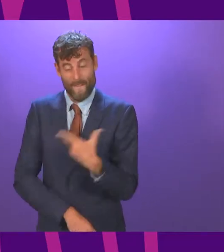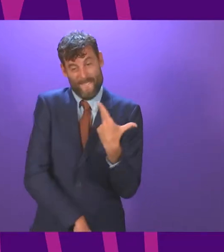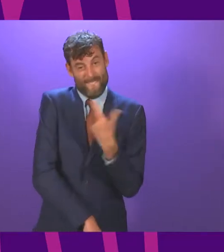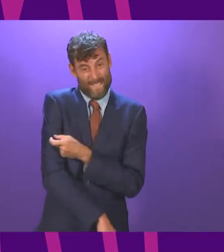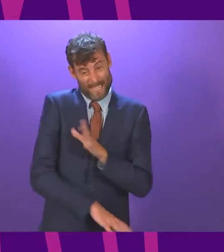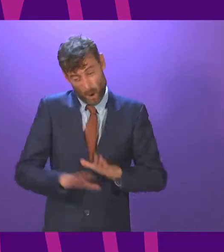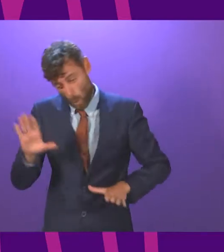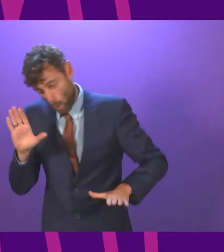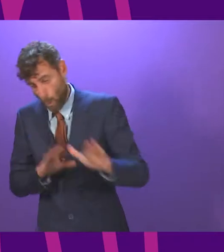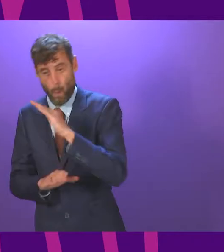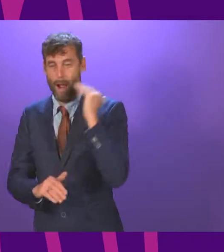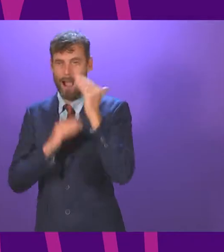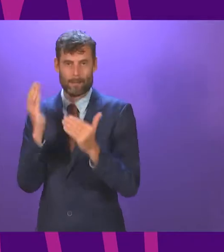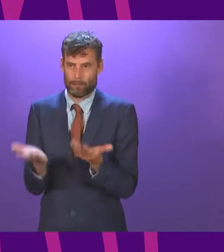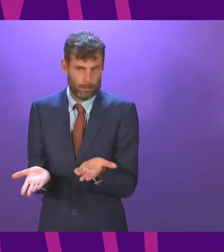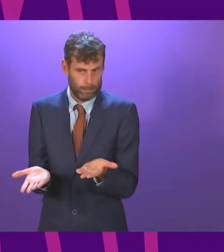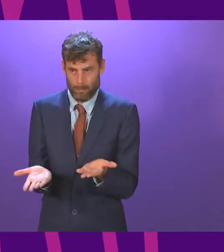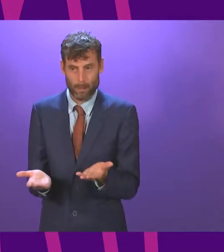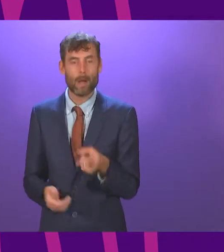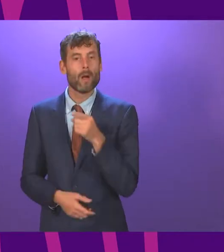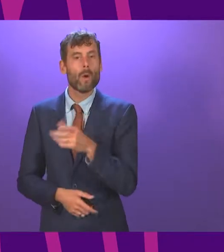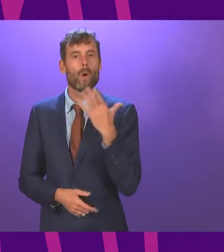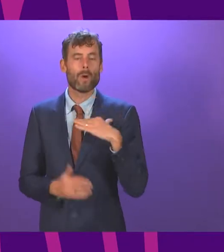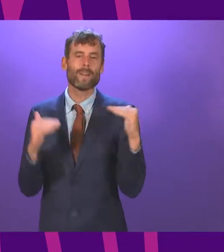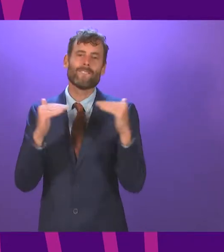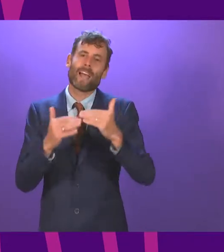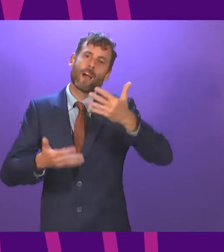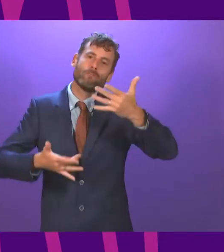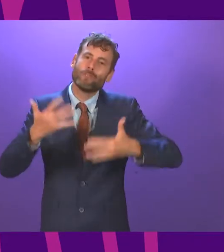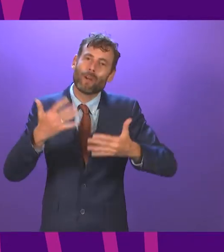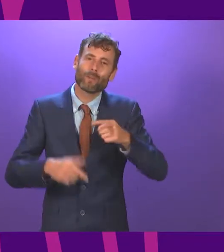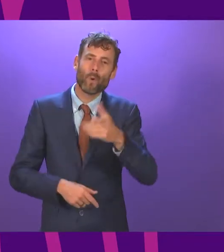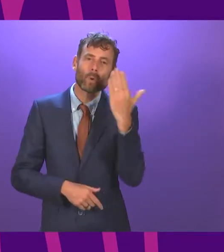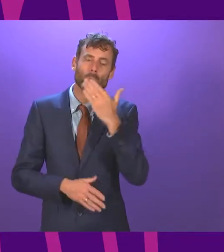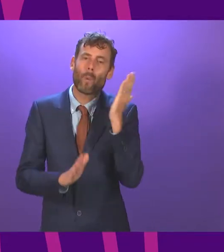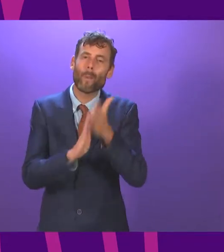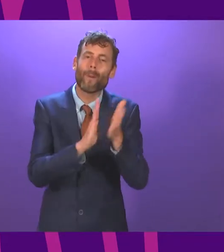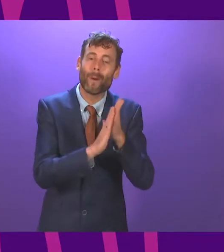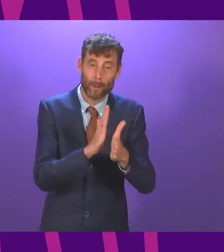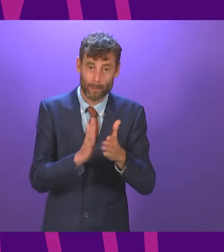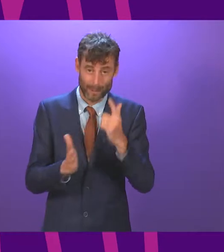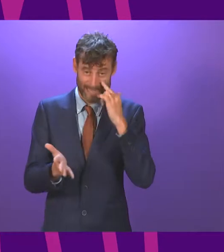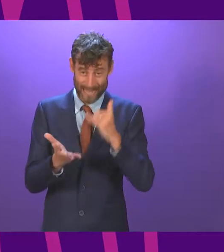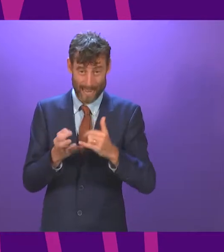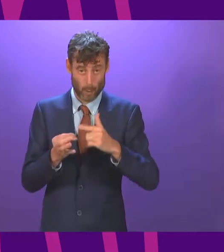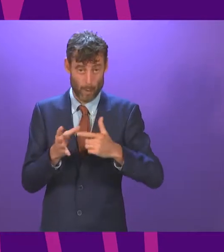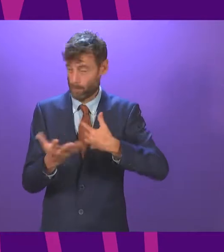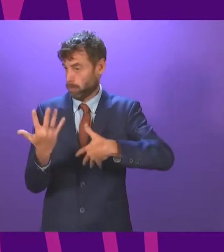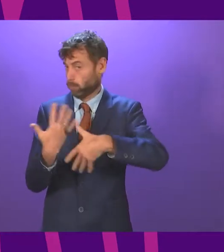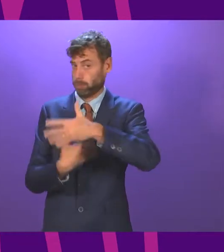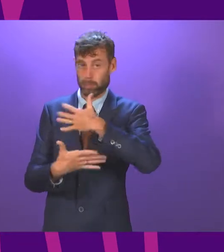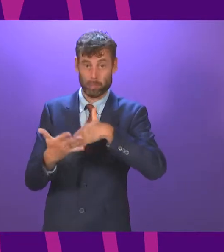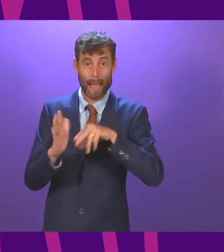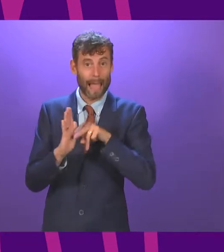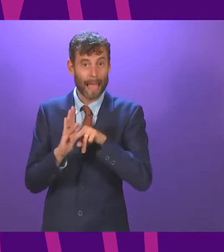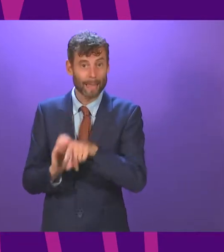They failed to deliver fair results for pupils, given the issues we've seen with the SQA awards. And they failed on their promise not to